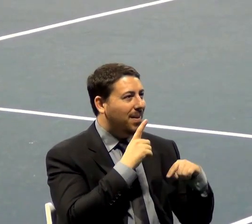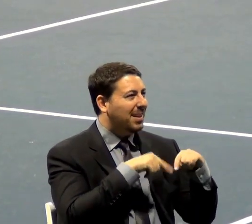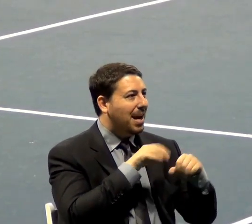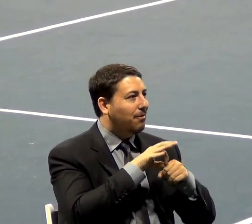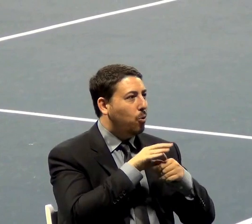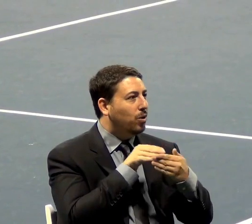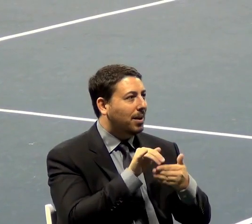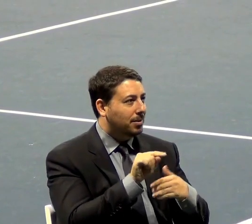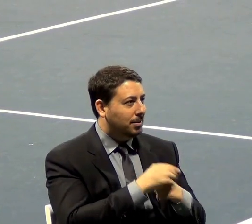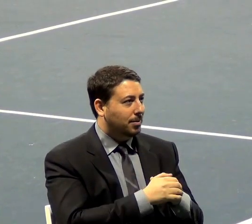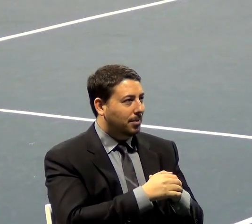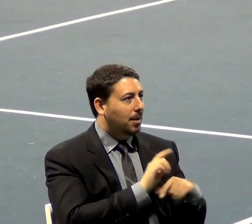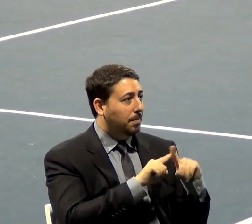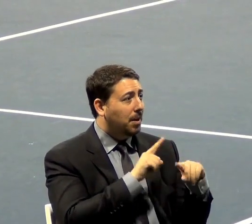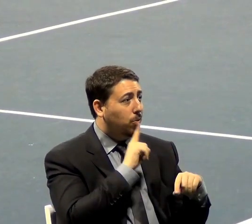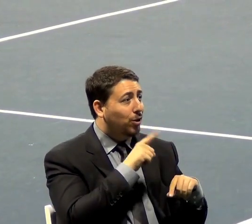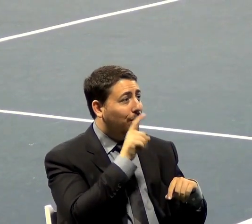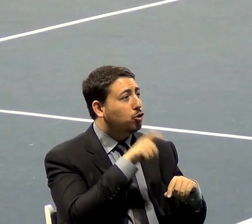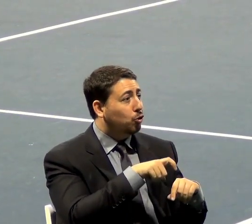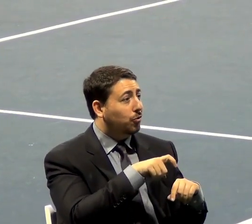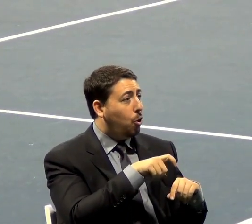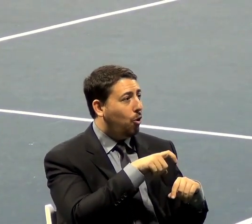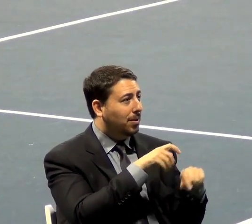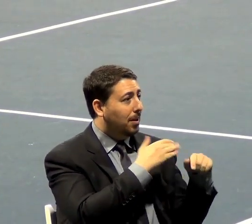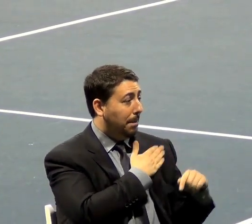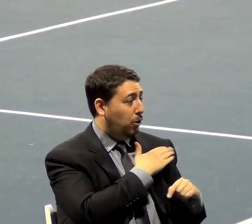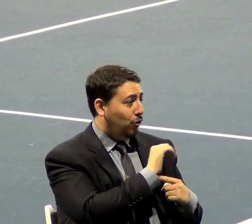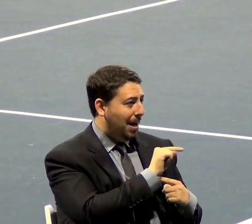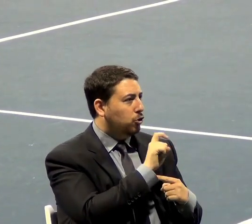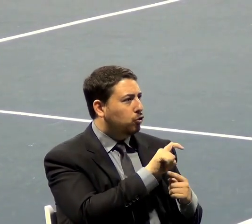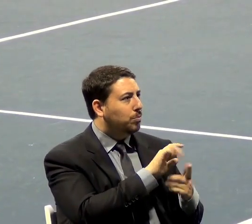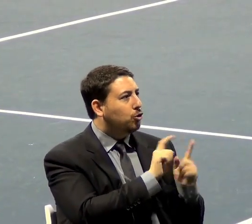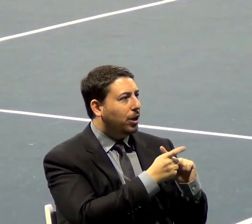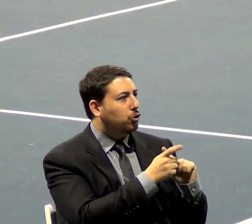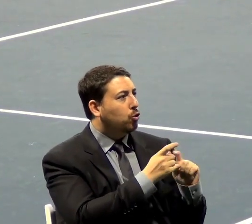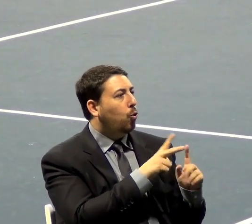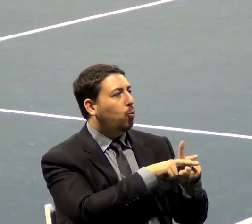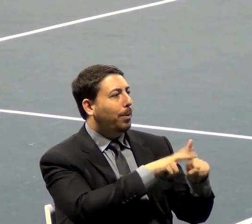should have called it repeal the Fourth Amendment Act. Maybe we would have had a few more of us voting against it then.